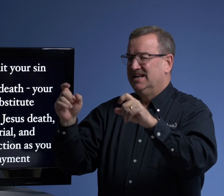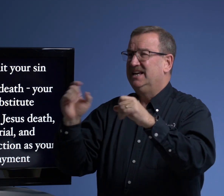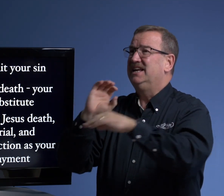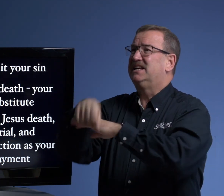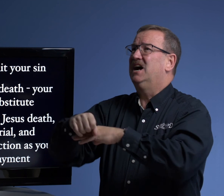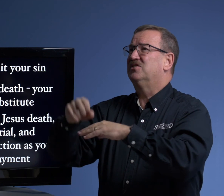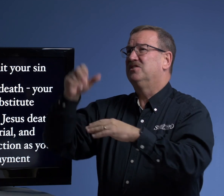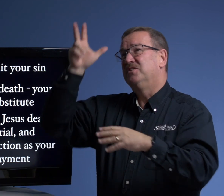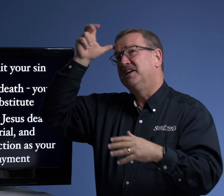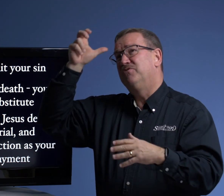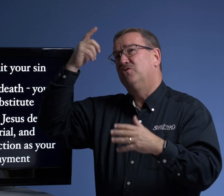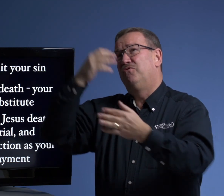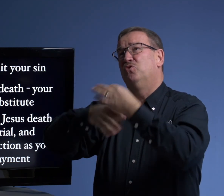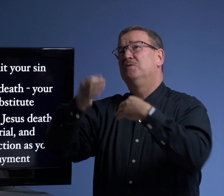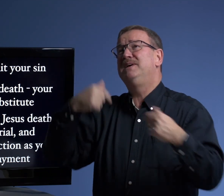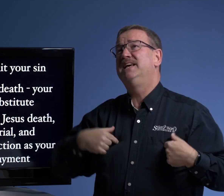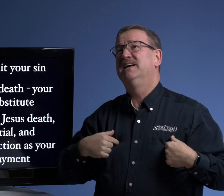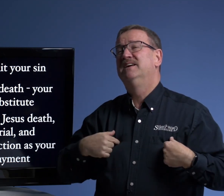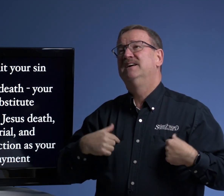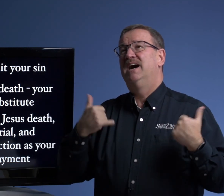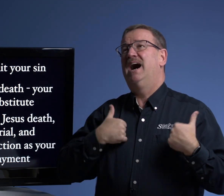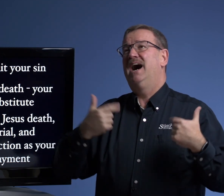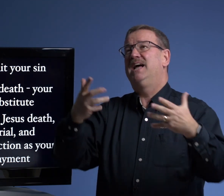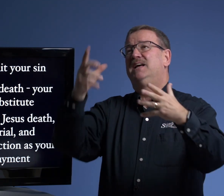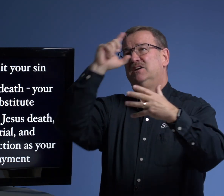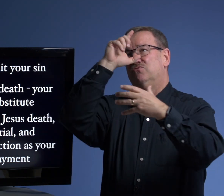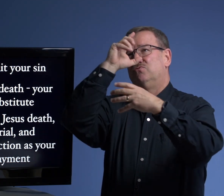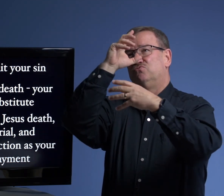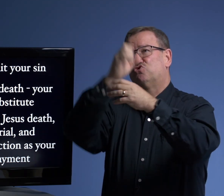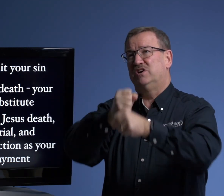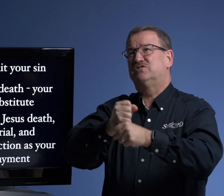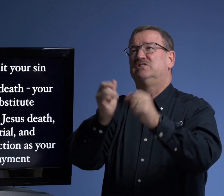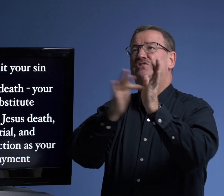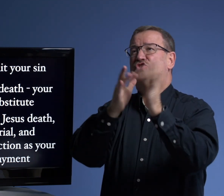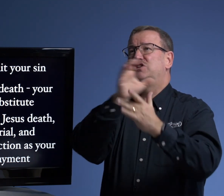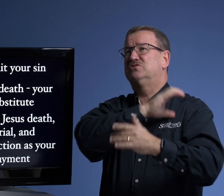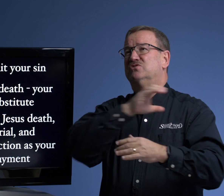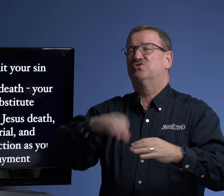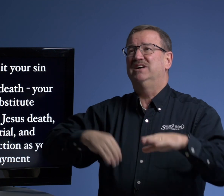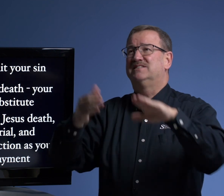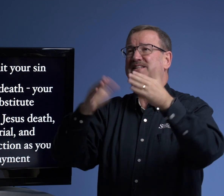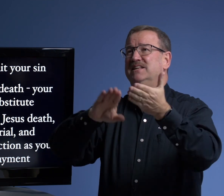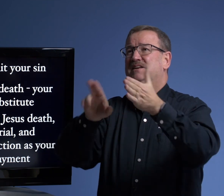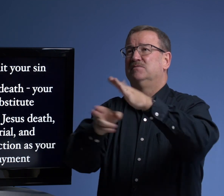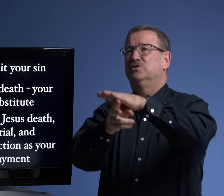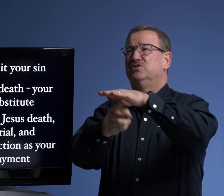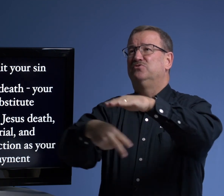He conquered the devil. For me. I trust Jesus Christ. Death, burial, and